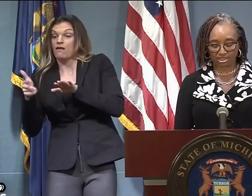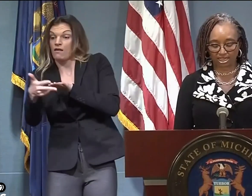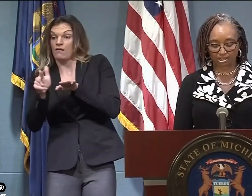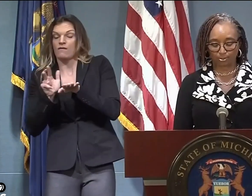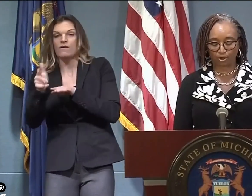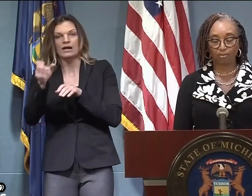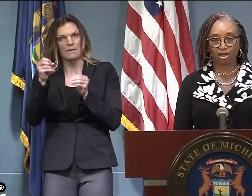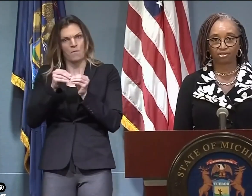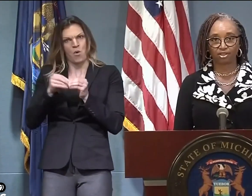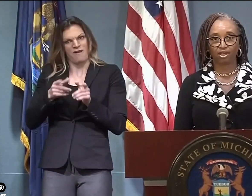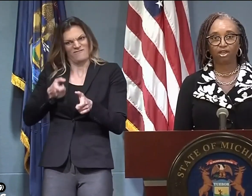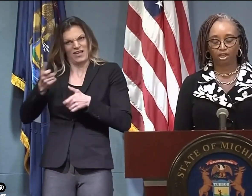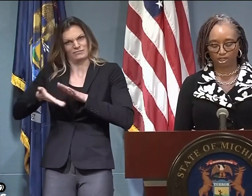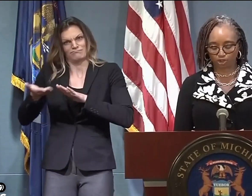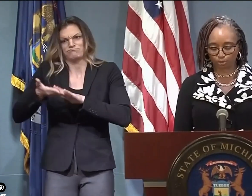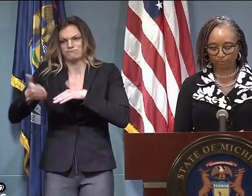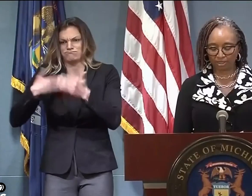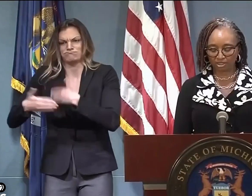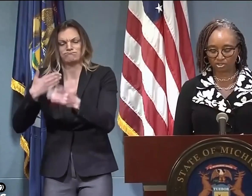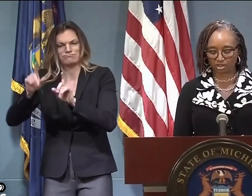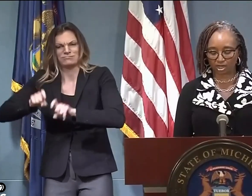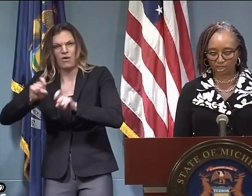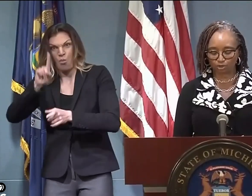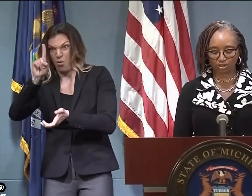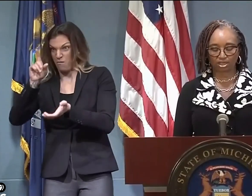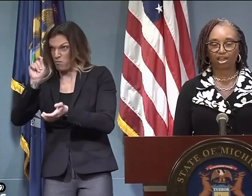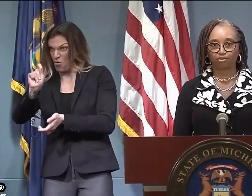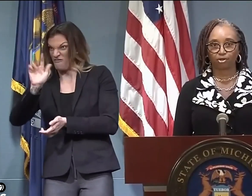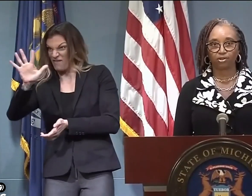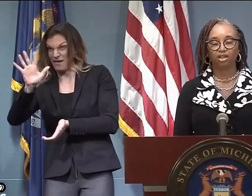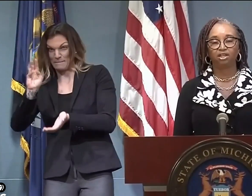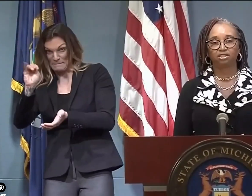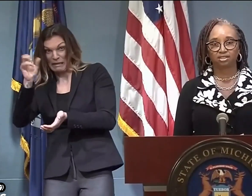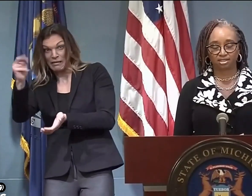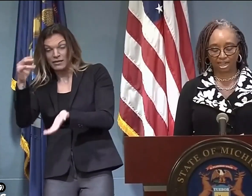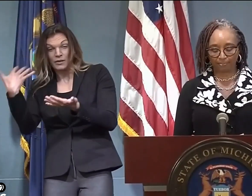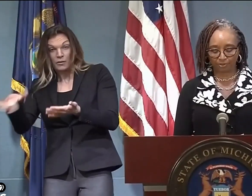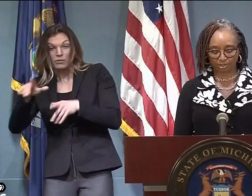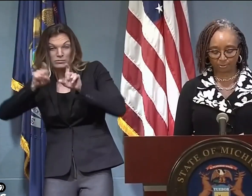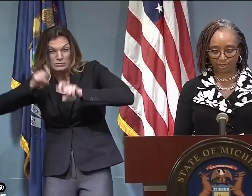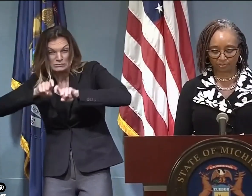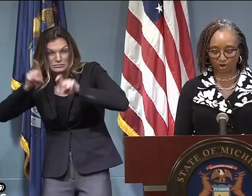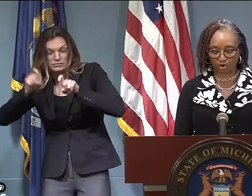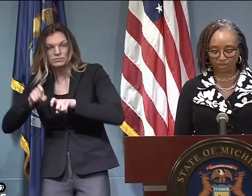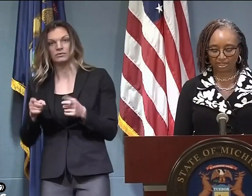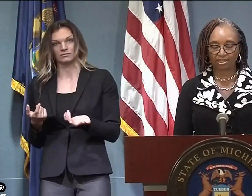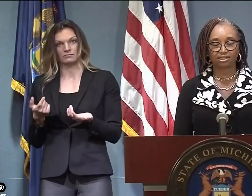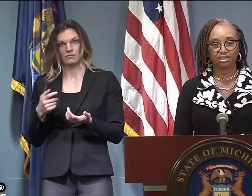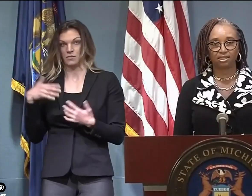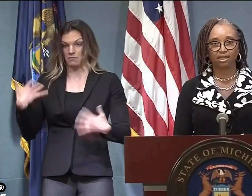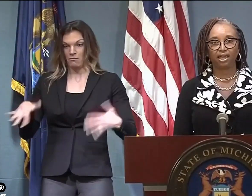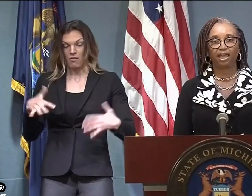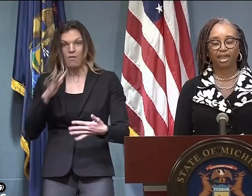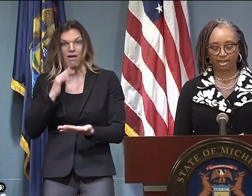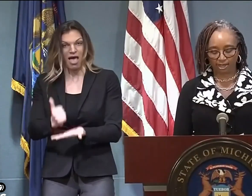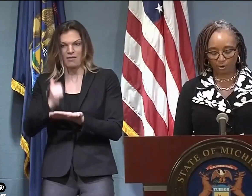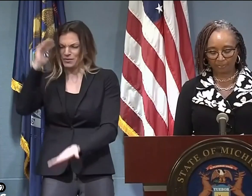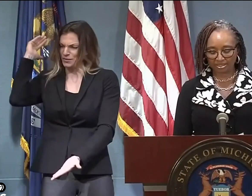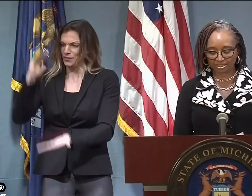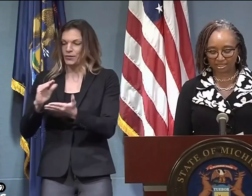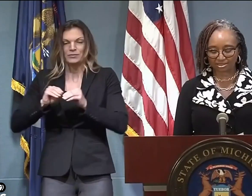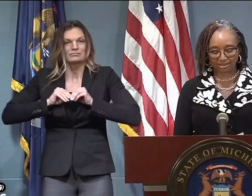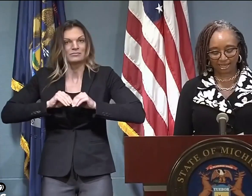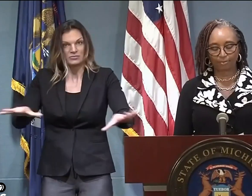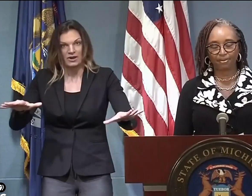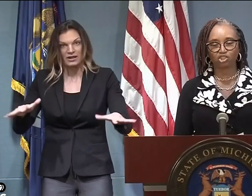process up to 1.5 million tests per month, contributing to the country's effort to stop the spread